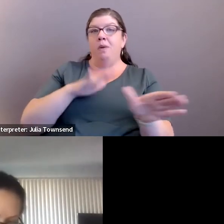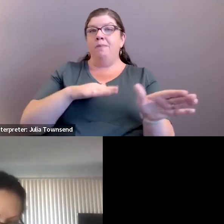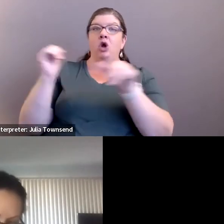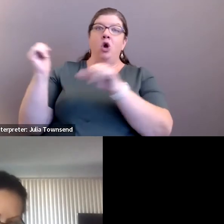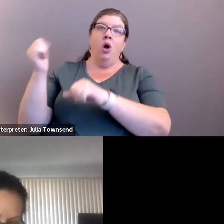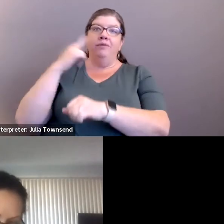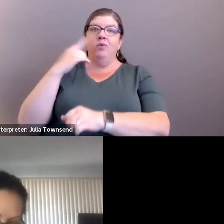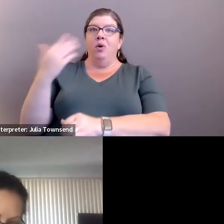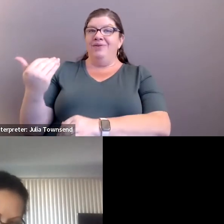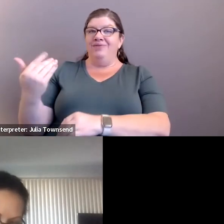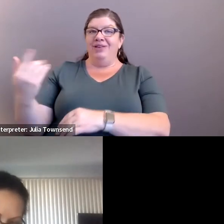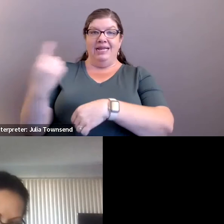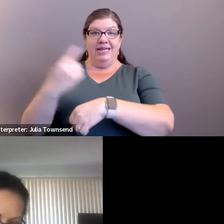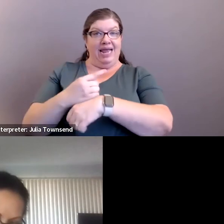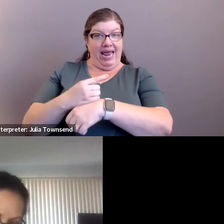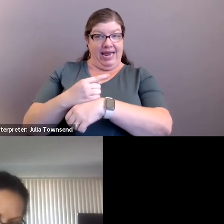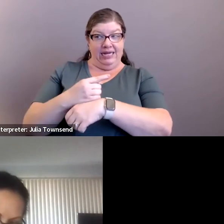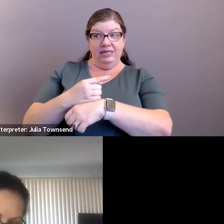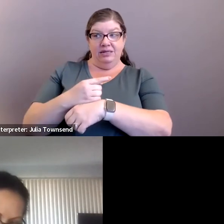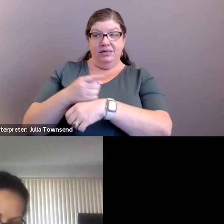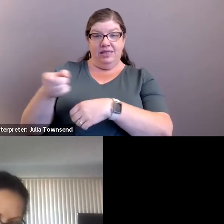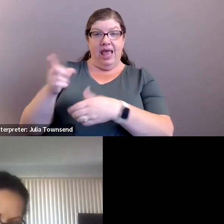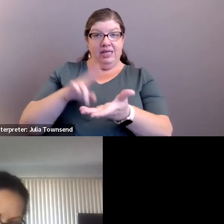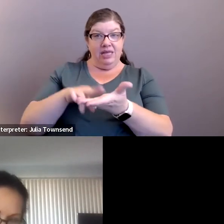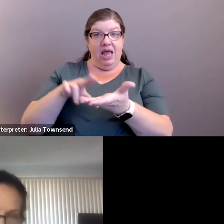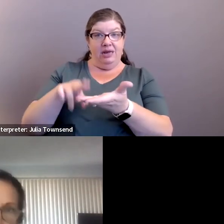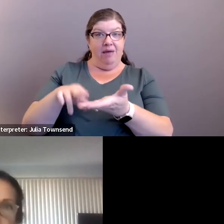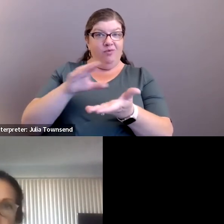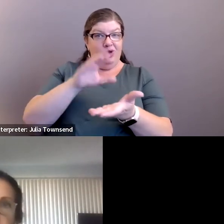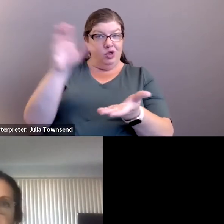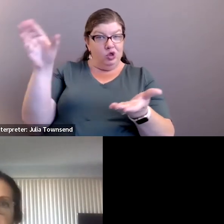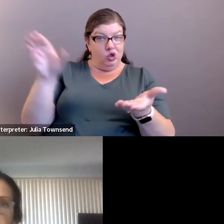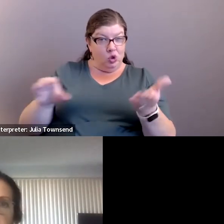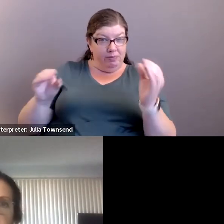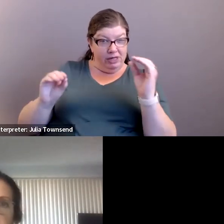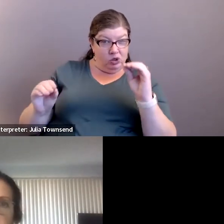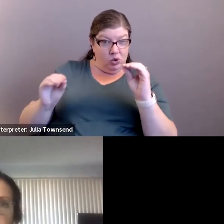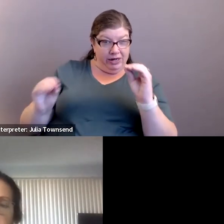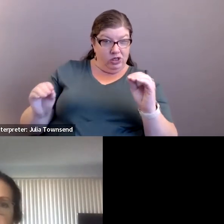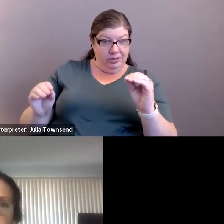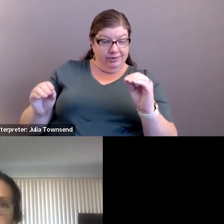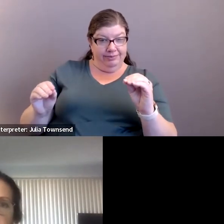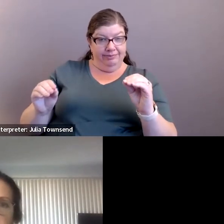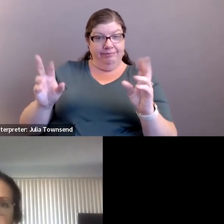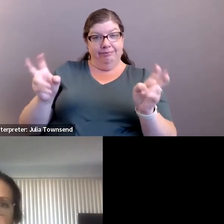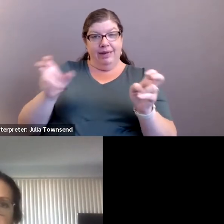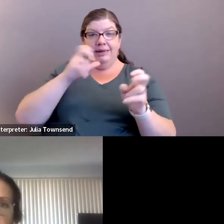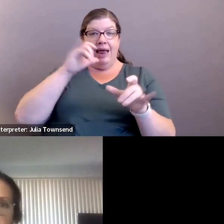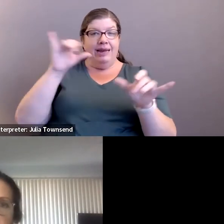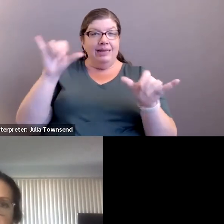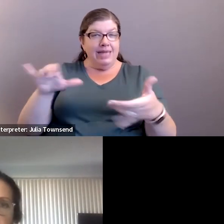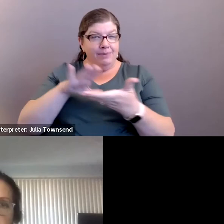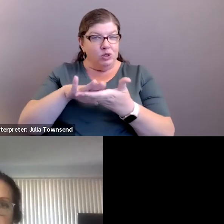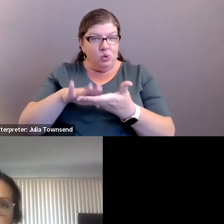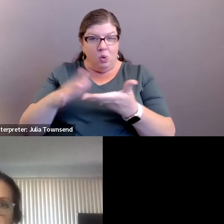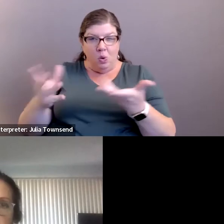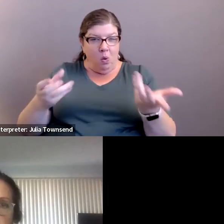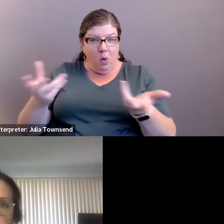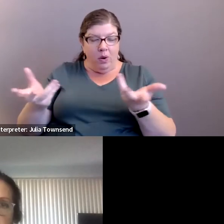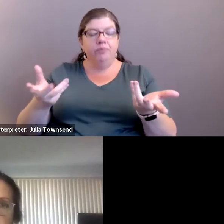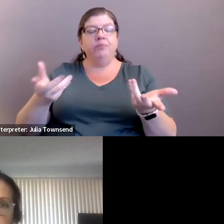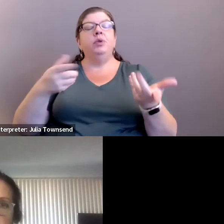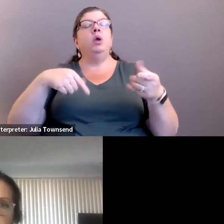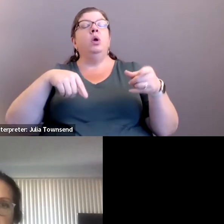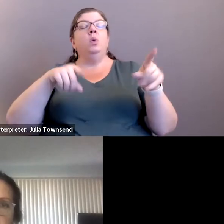for 15 days, then they sign up for the Zoom instruction? They're not necessarily in the same school? Or how does that work? you're,